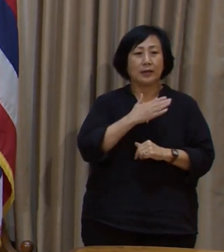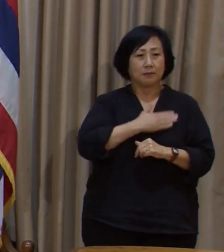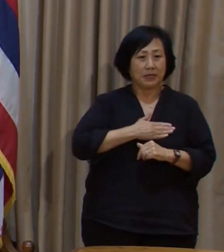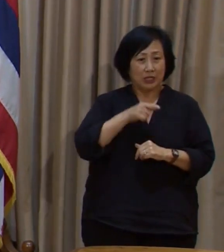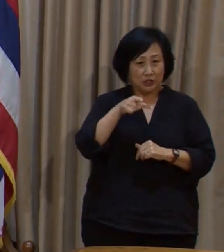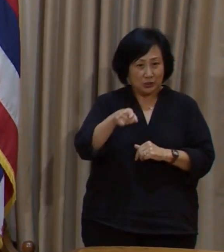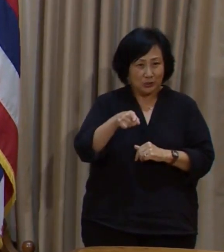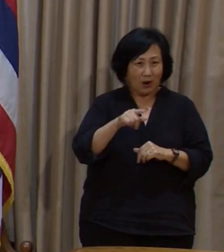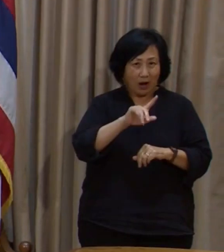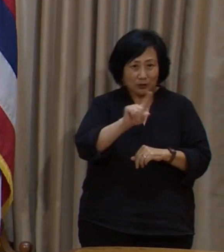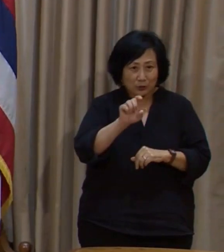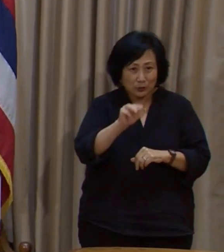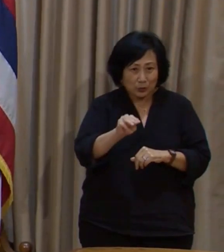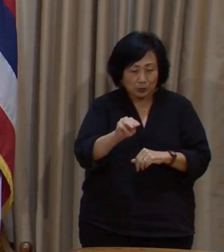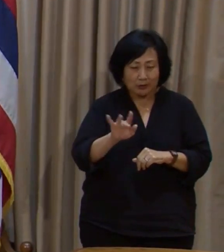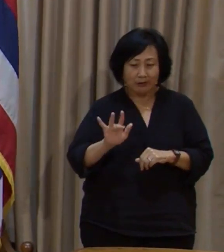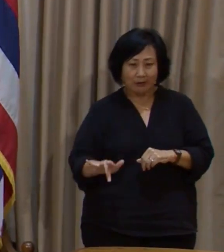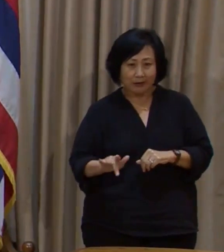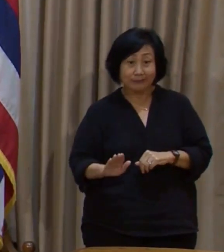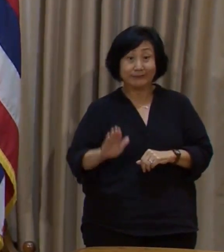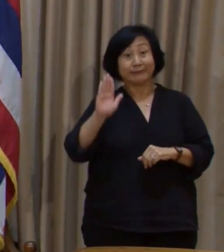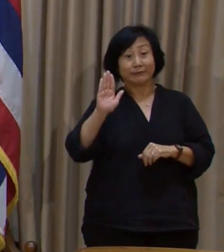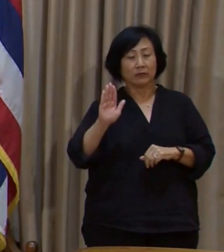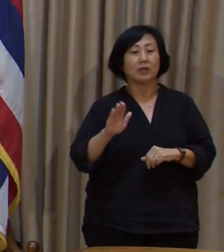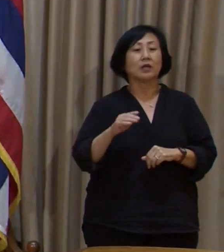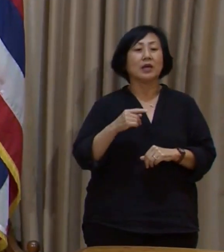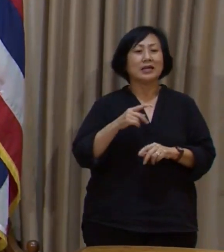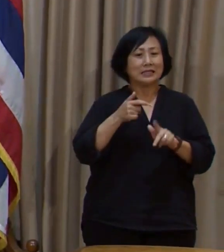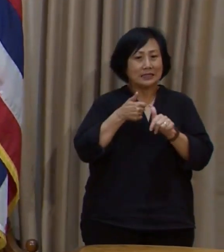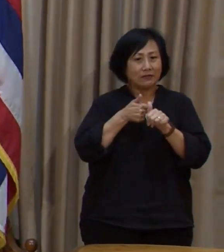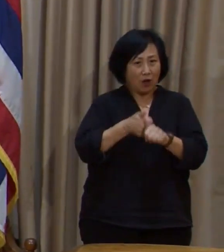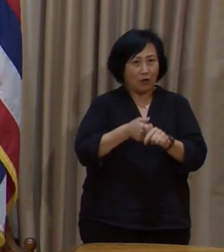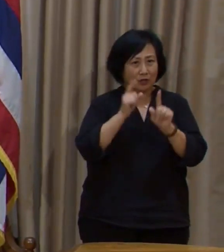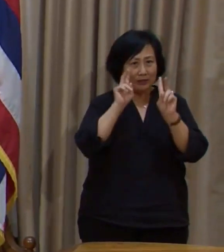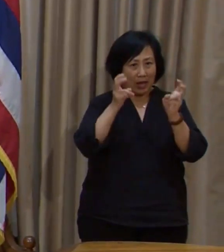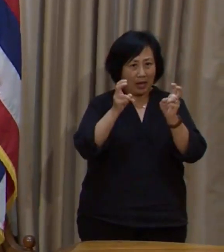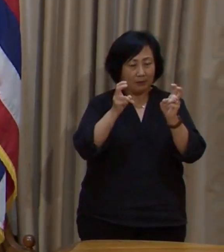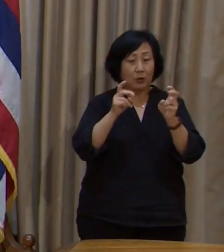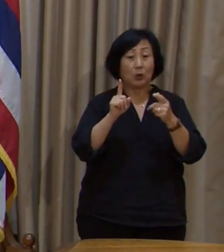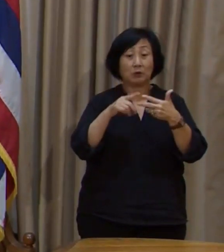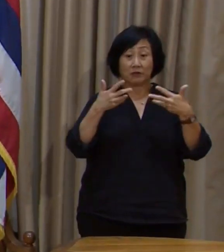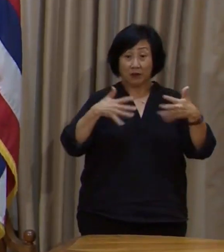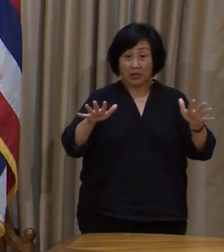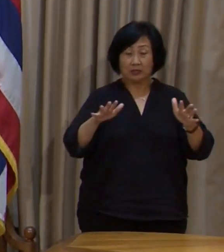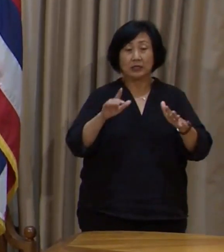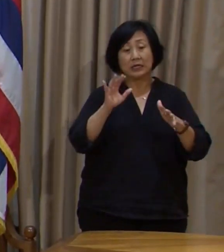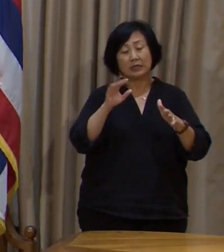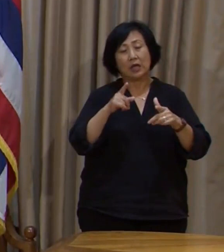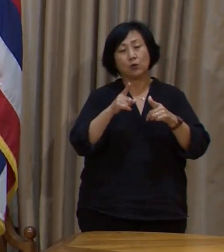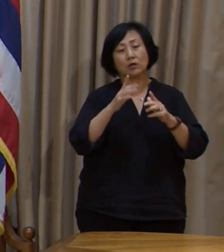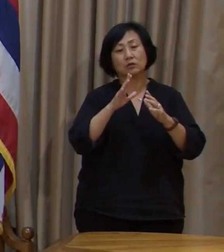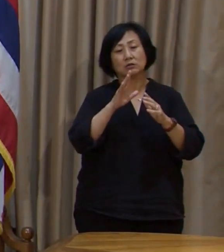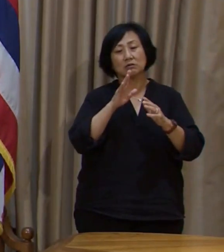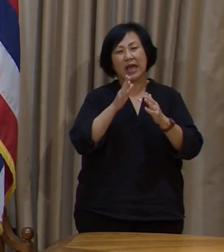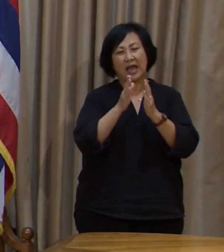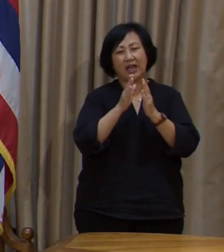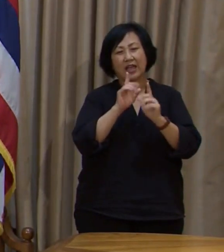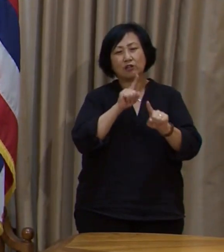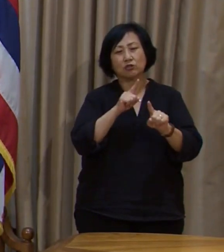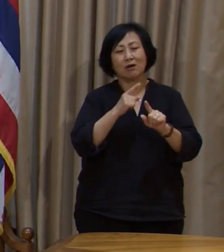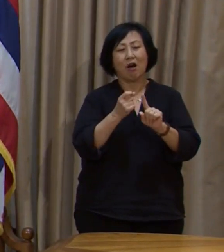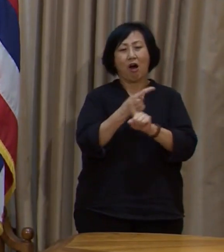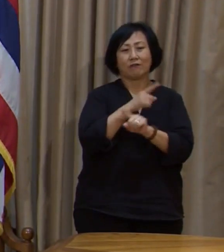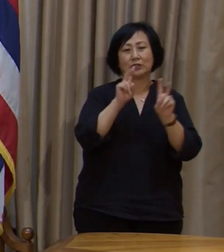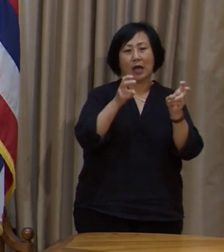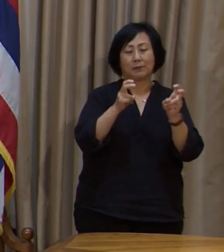raise your virtual hand if you have a question and stick to the topic. We will try to get to off-topic questions if time permits. With that, we'll go straight to